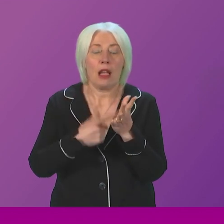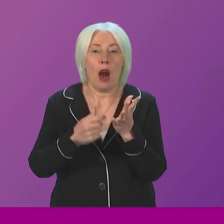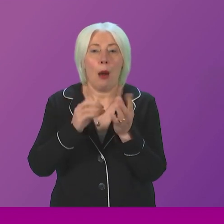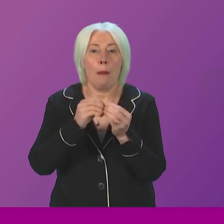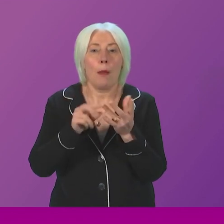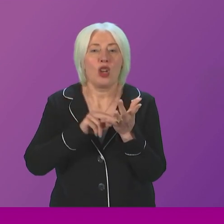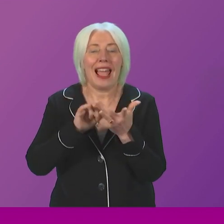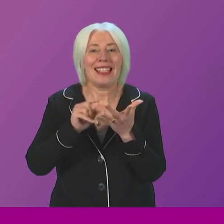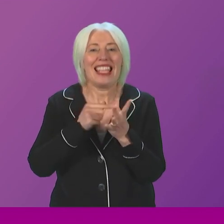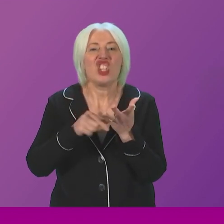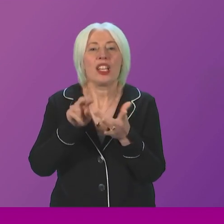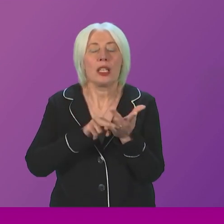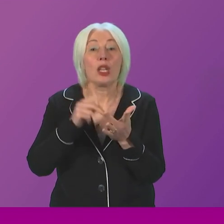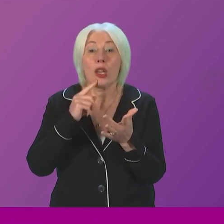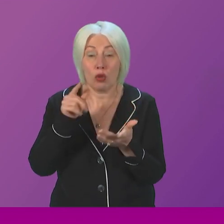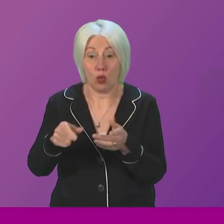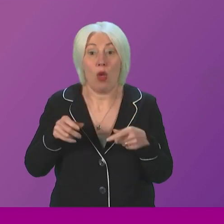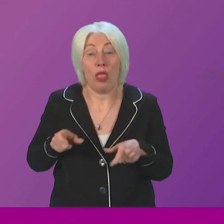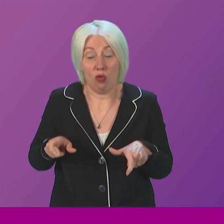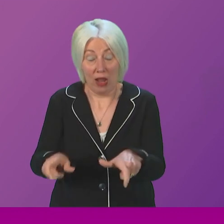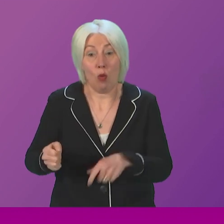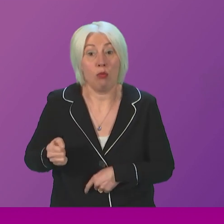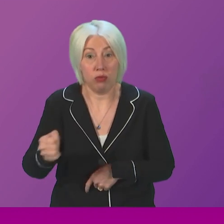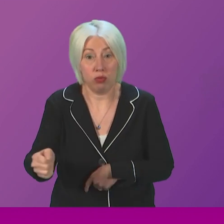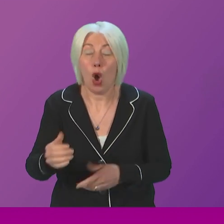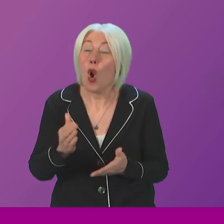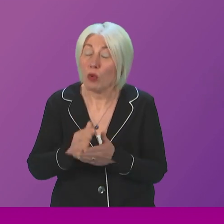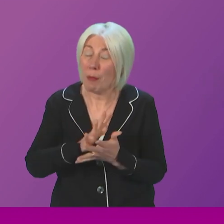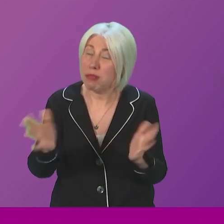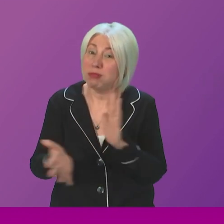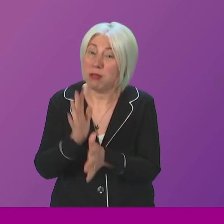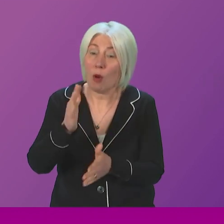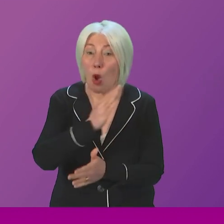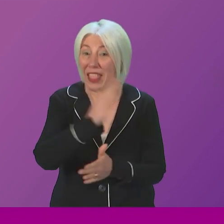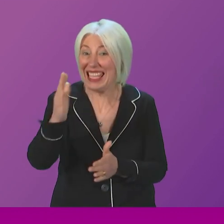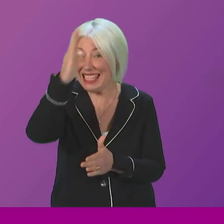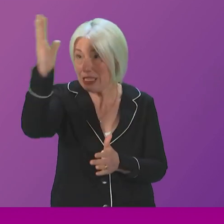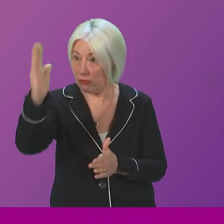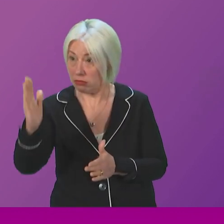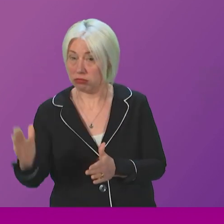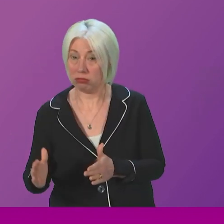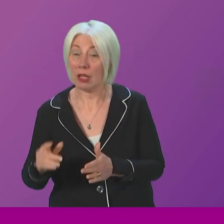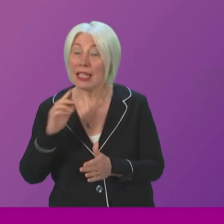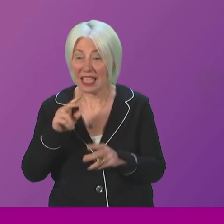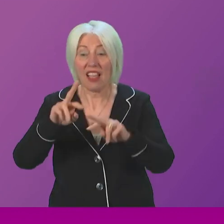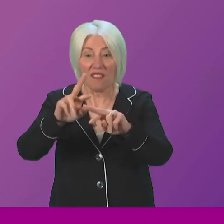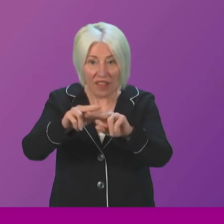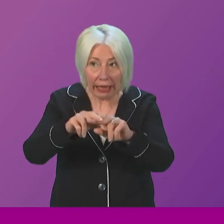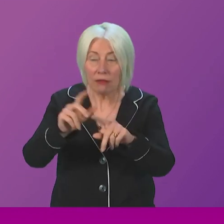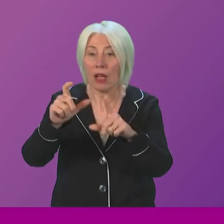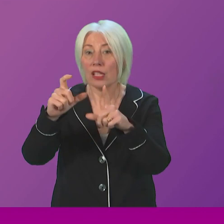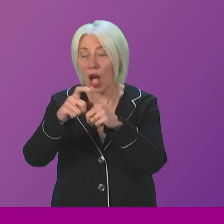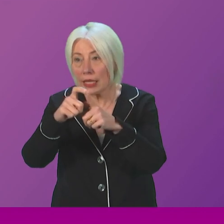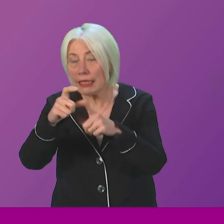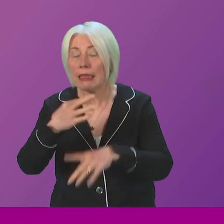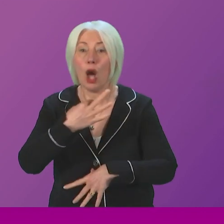caused significant disruption right across the whole east coast of Scotland, including for passengers travelling across, yes Fife, but also Dundee,